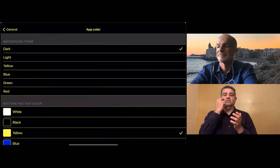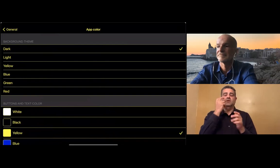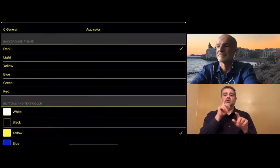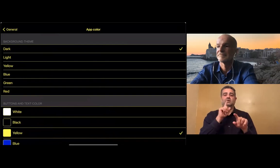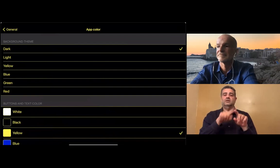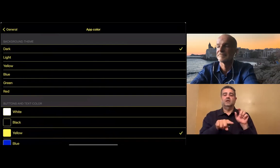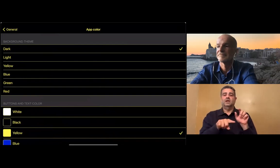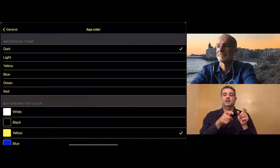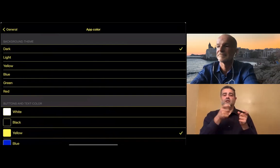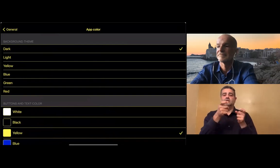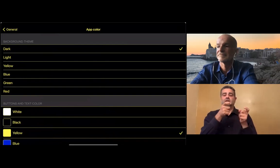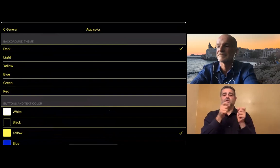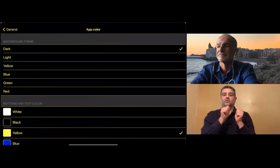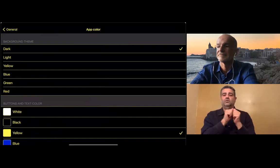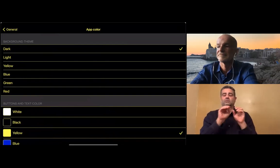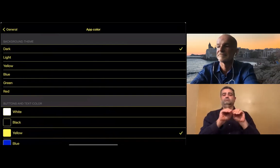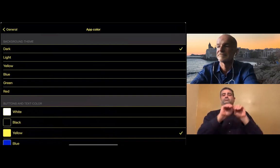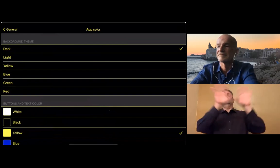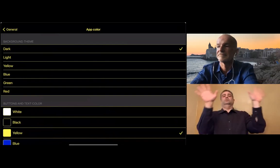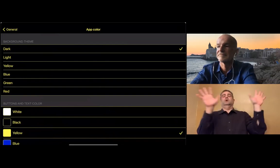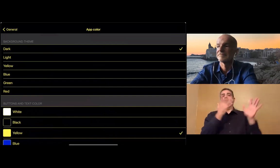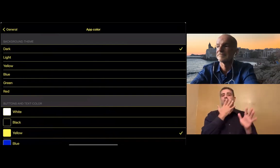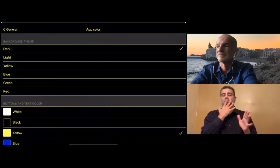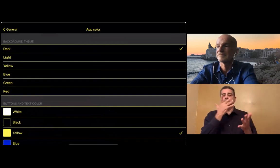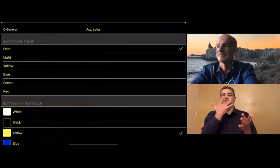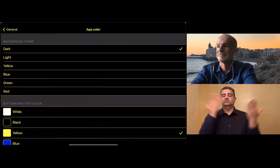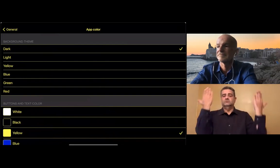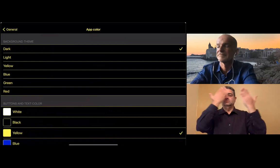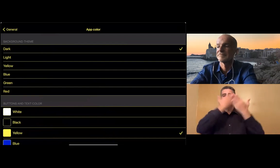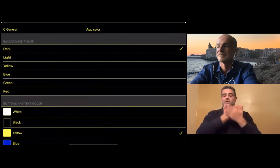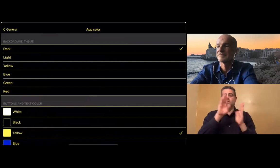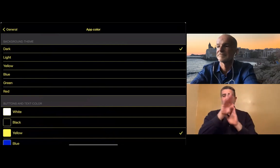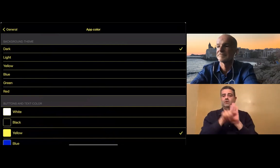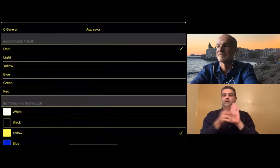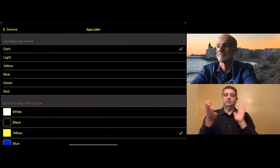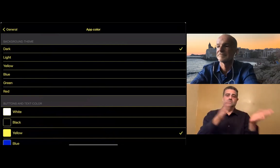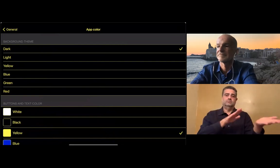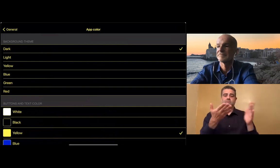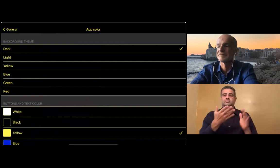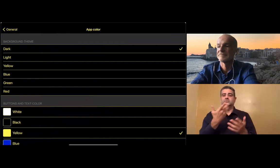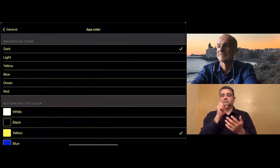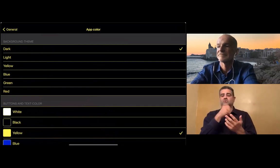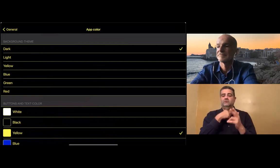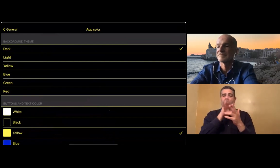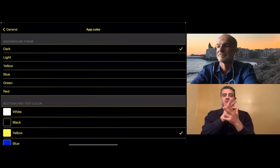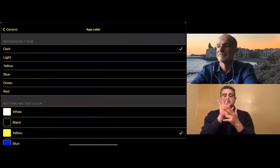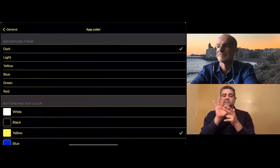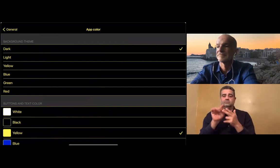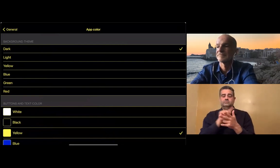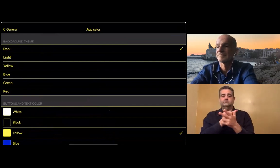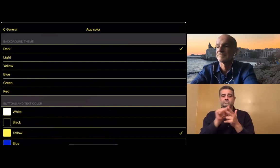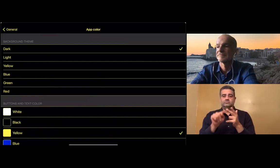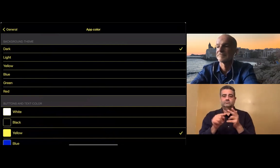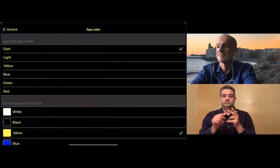what that front plate page will display as some people who are deaf blind prefer to have muted